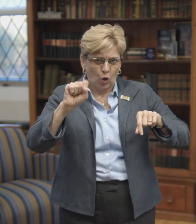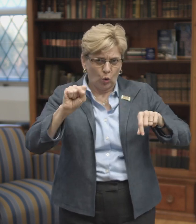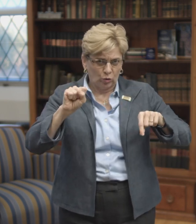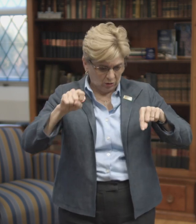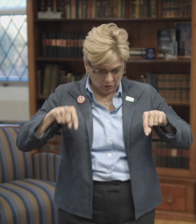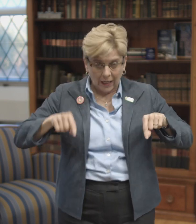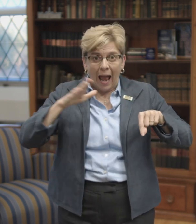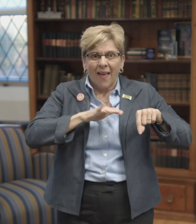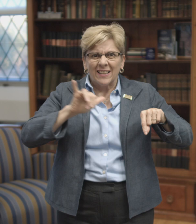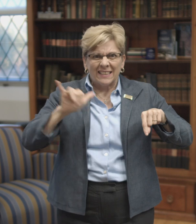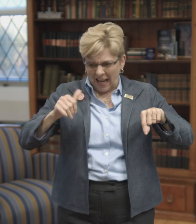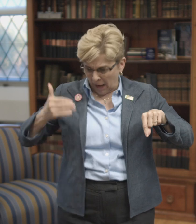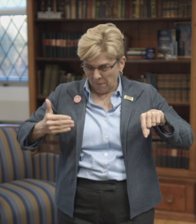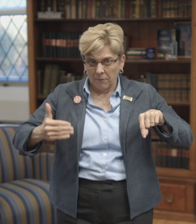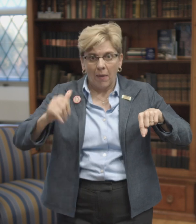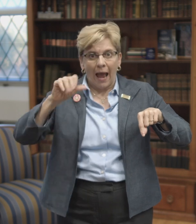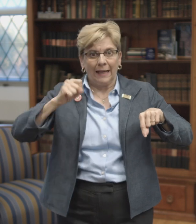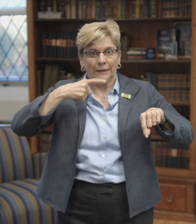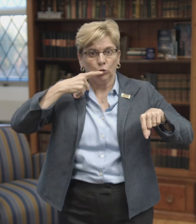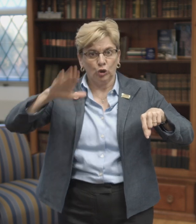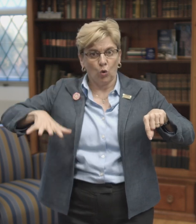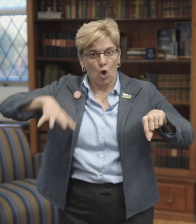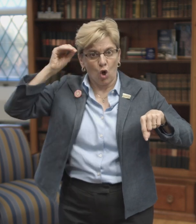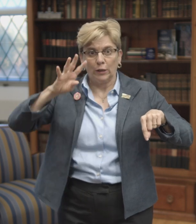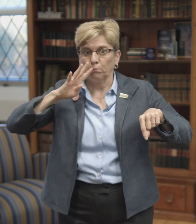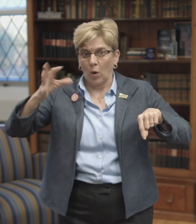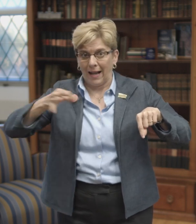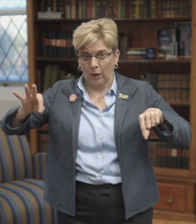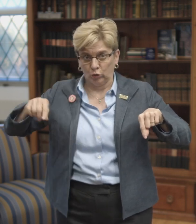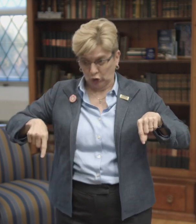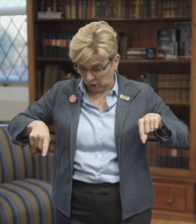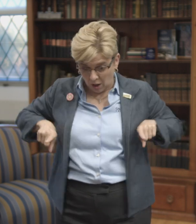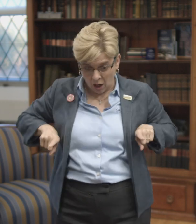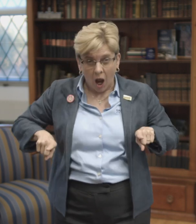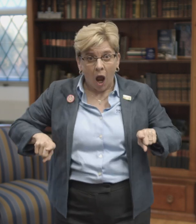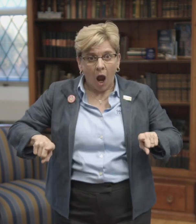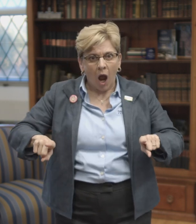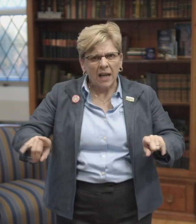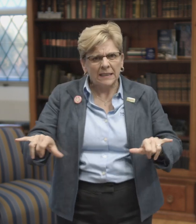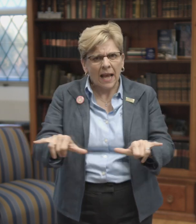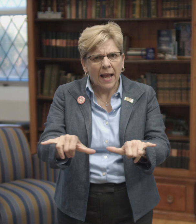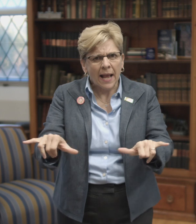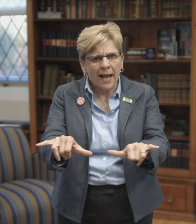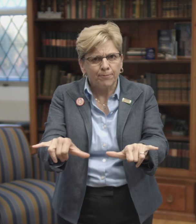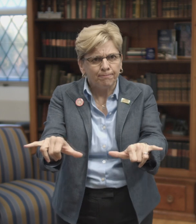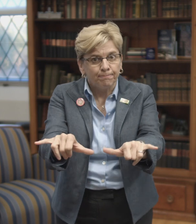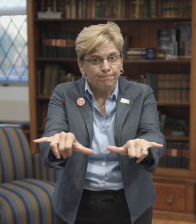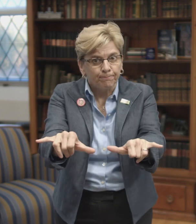milestones, at the same pace, at the same time, when compared to hearing children learning a spoken language.